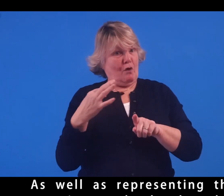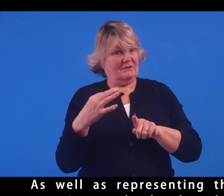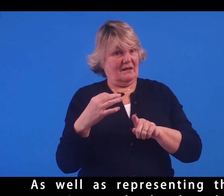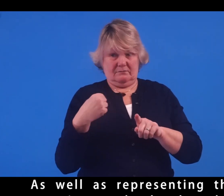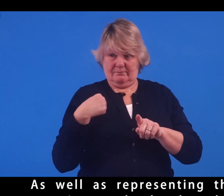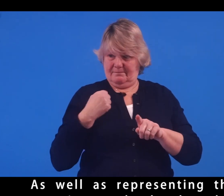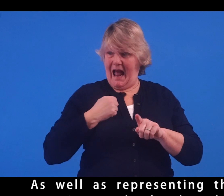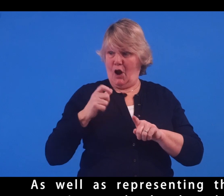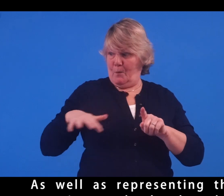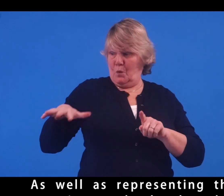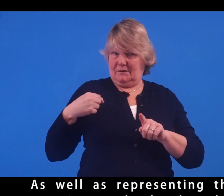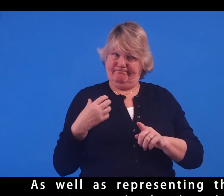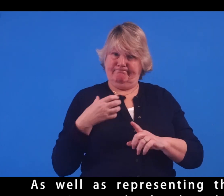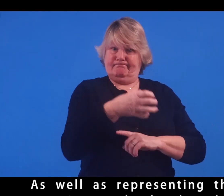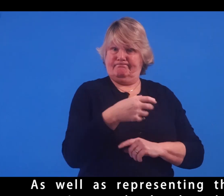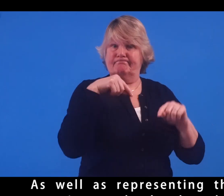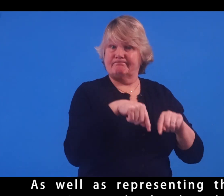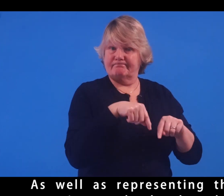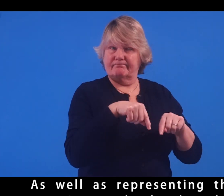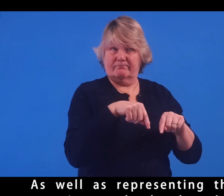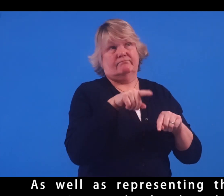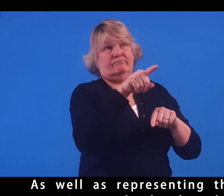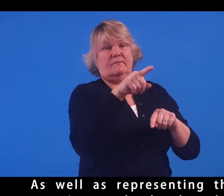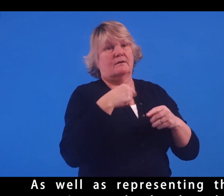As well as representing the community to the local authority,